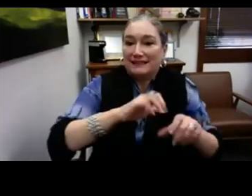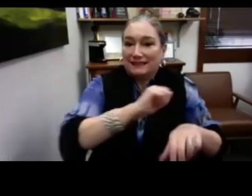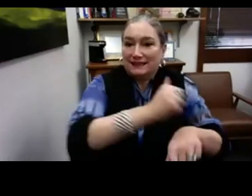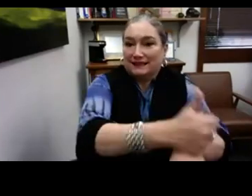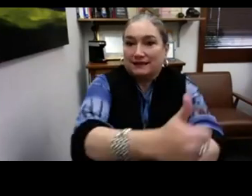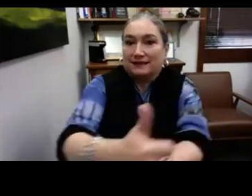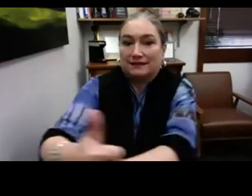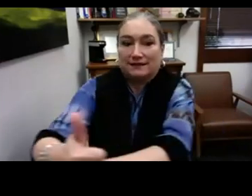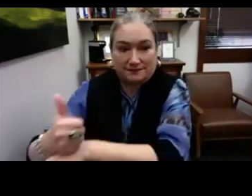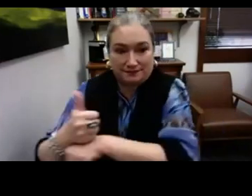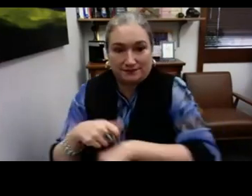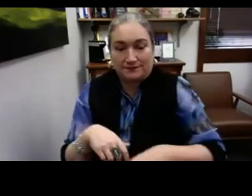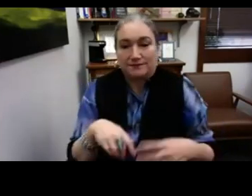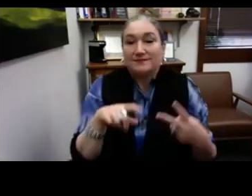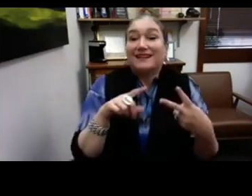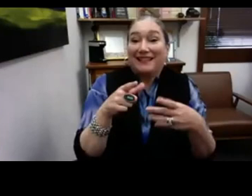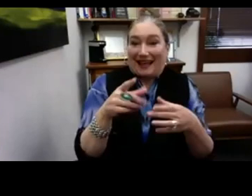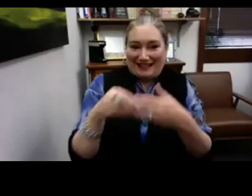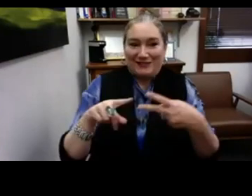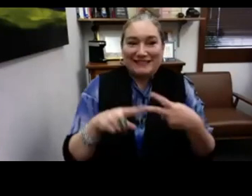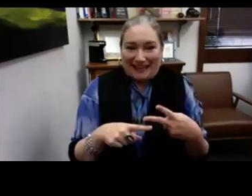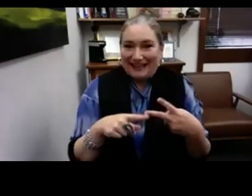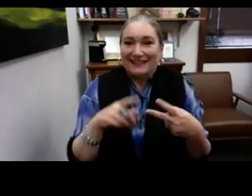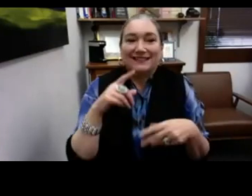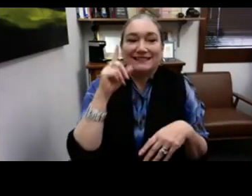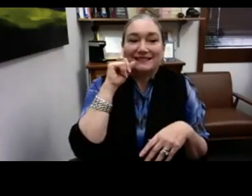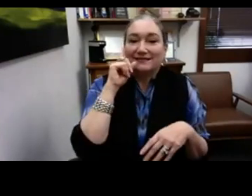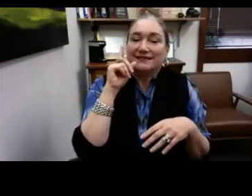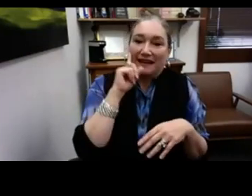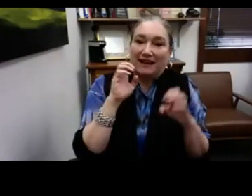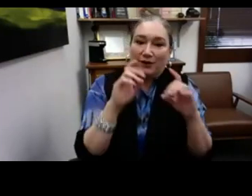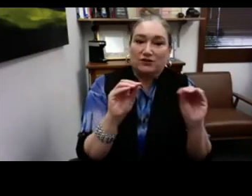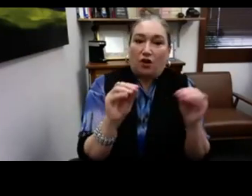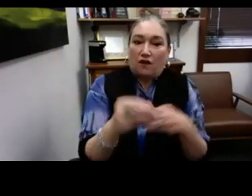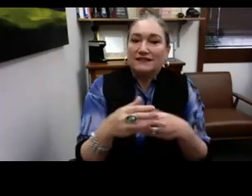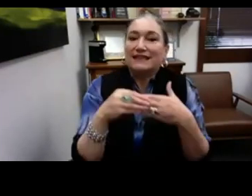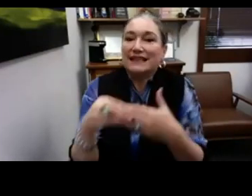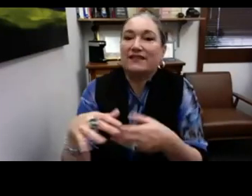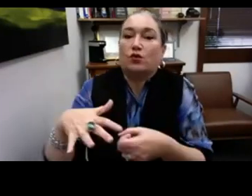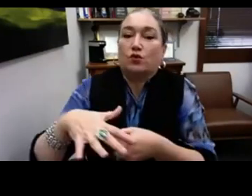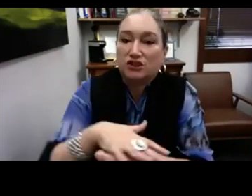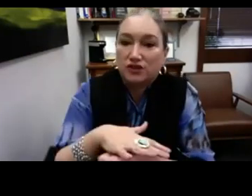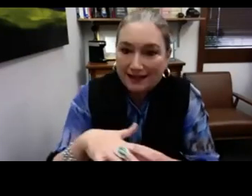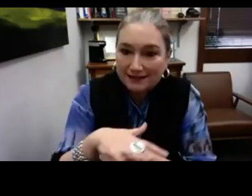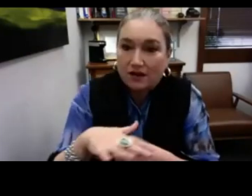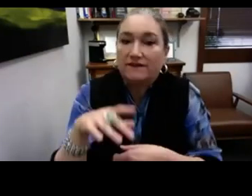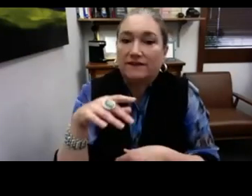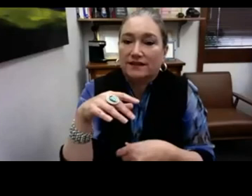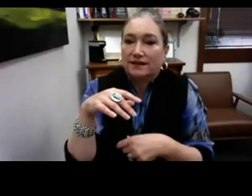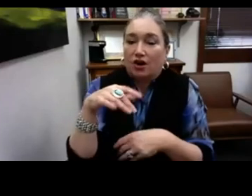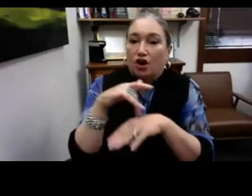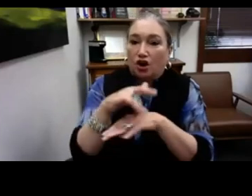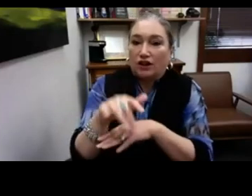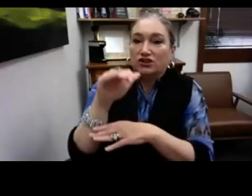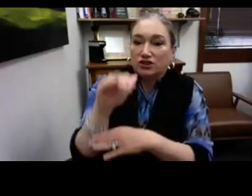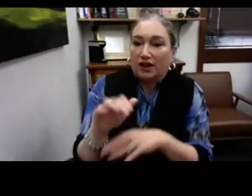But we're able to support regionalized support and training, which leads to the second. The deaf education office